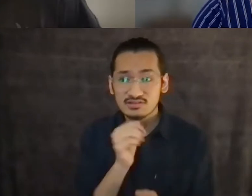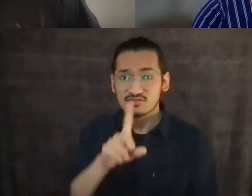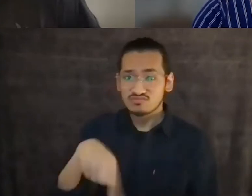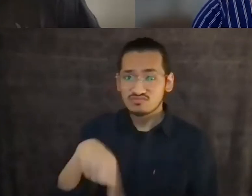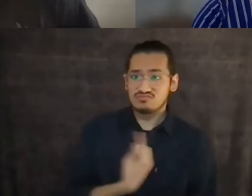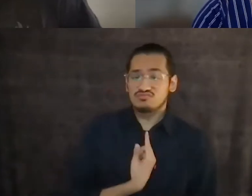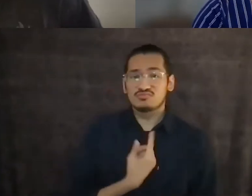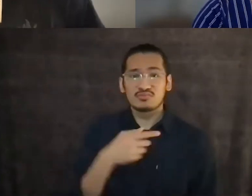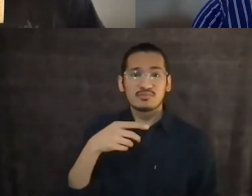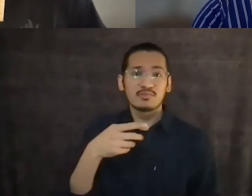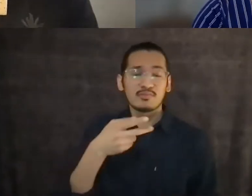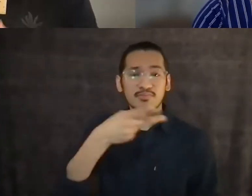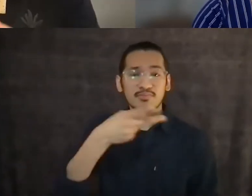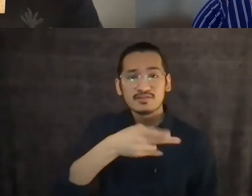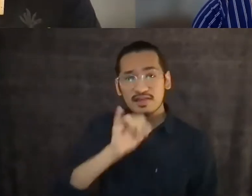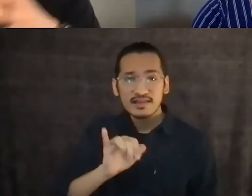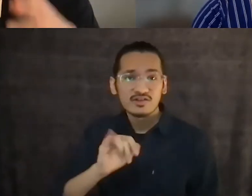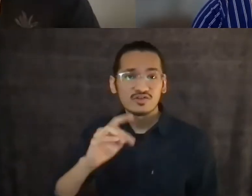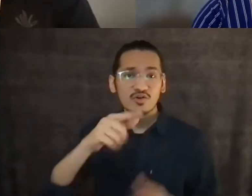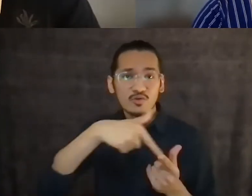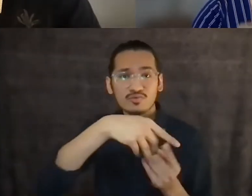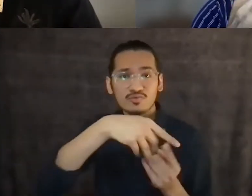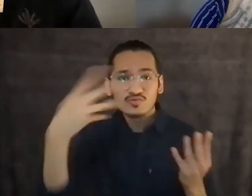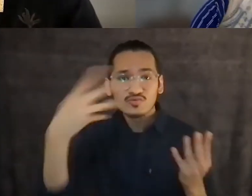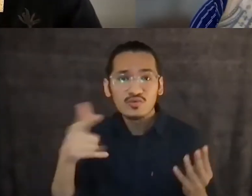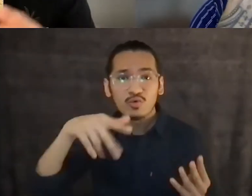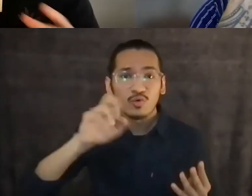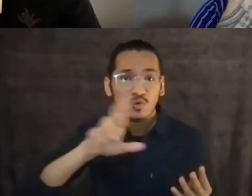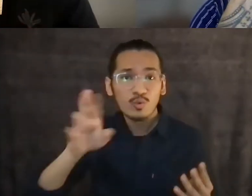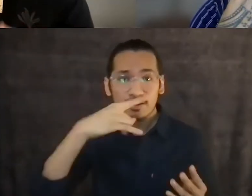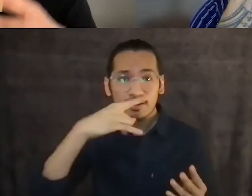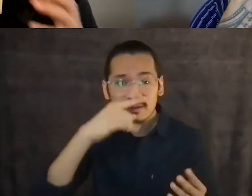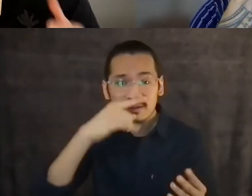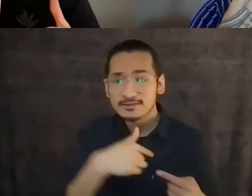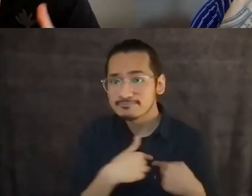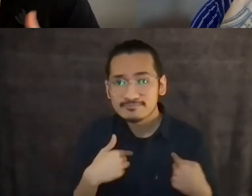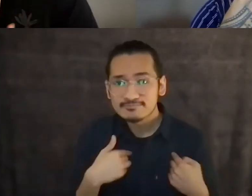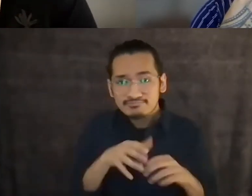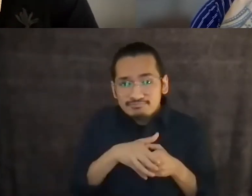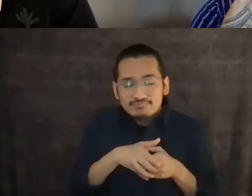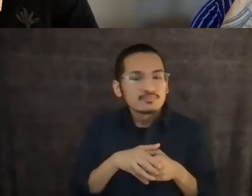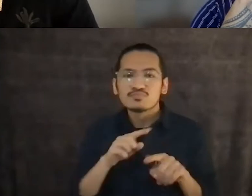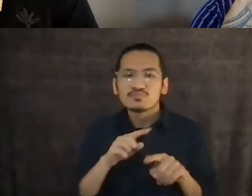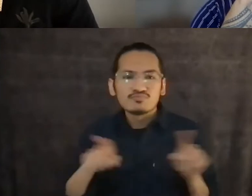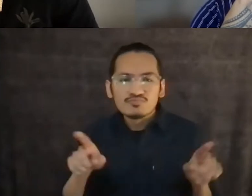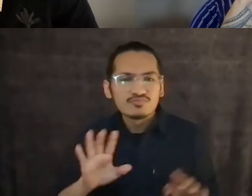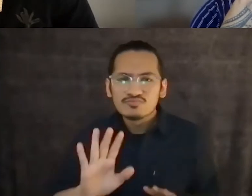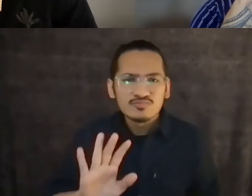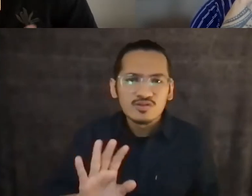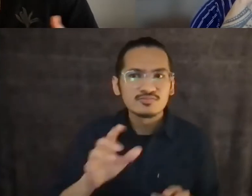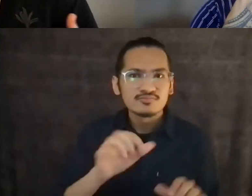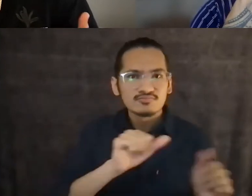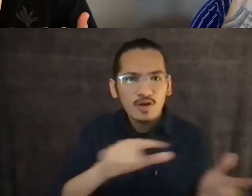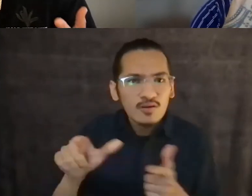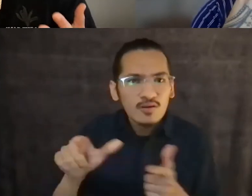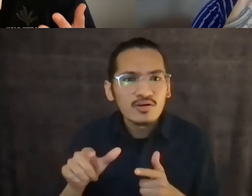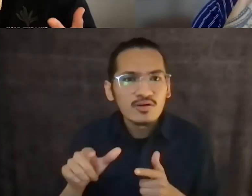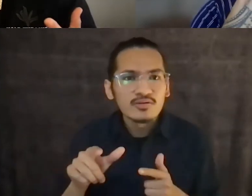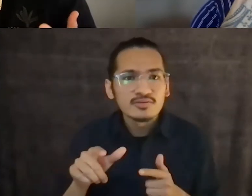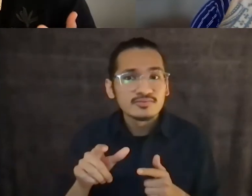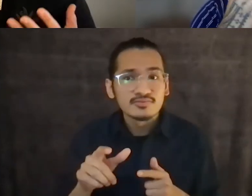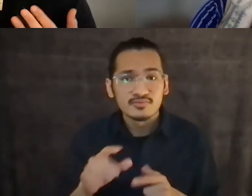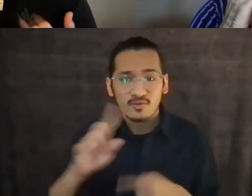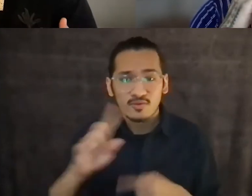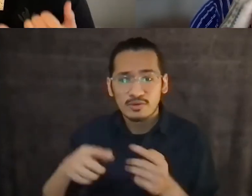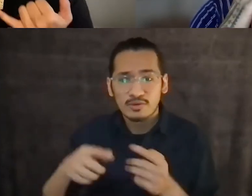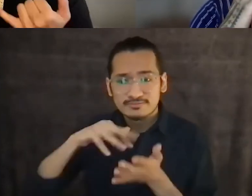Um, it should matter to all of us because essentially at, at the root colonialism and, and it's, you know,